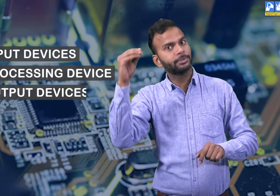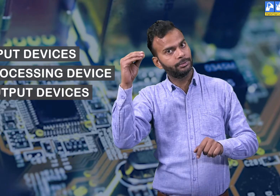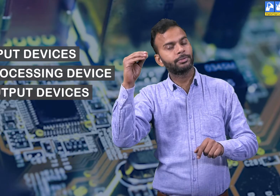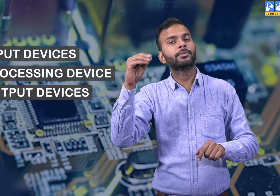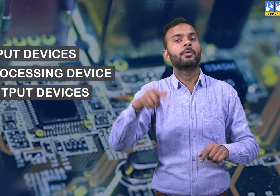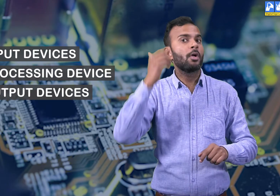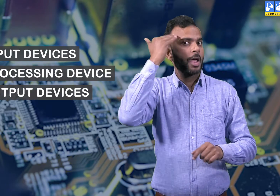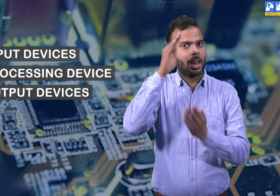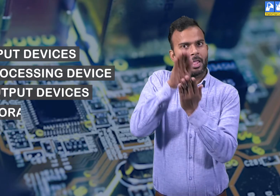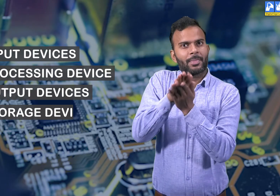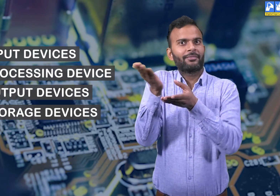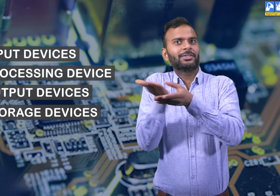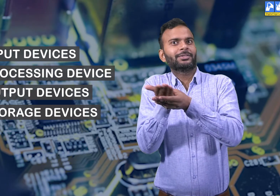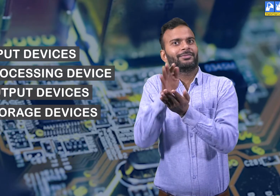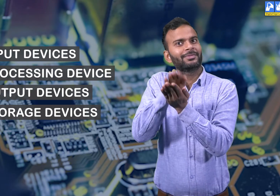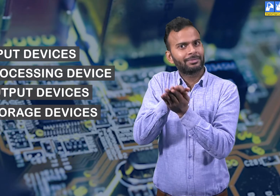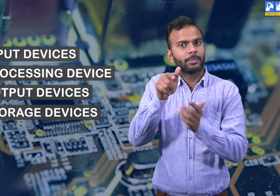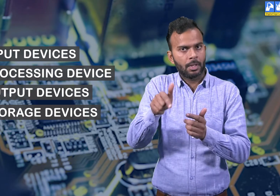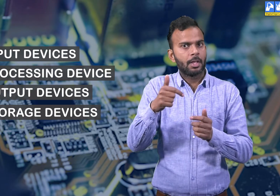output devices and storage devices.